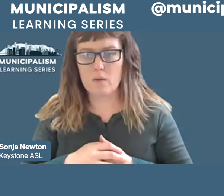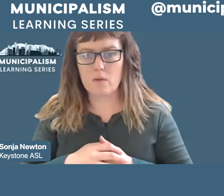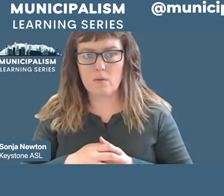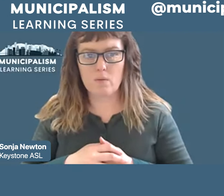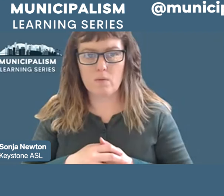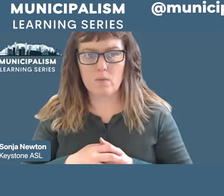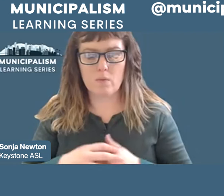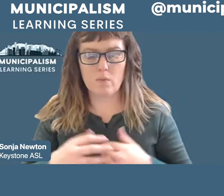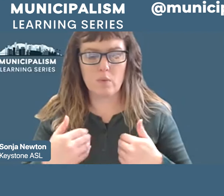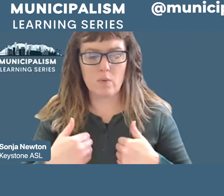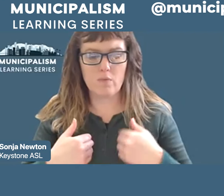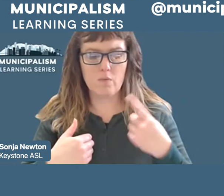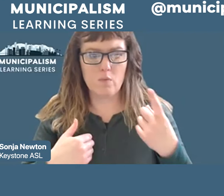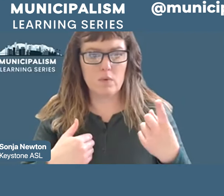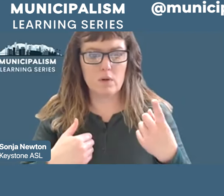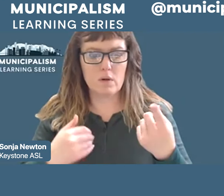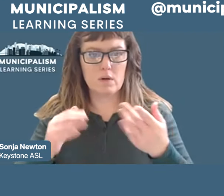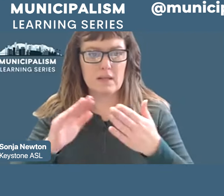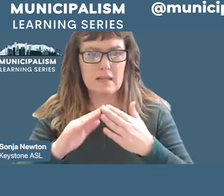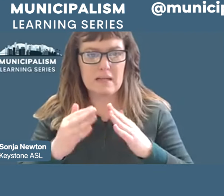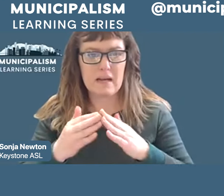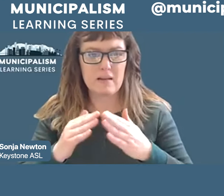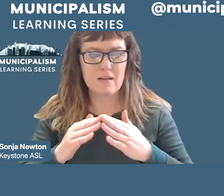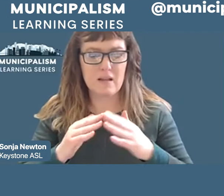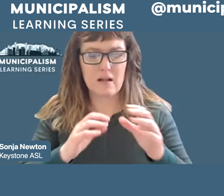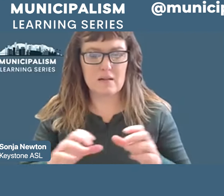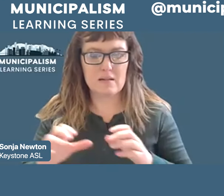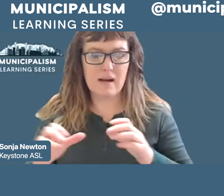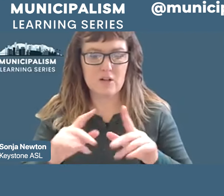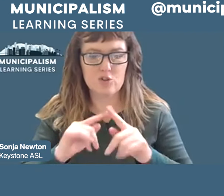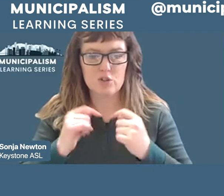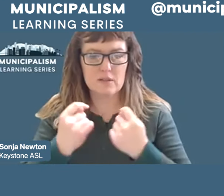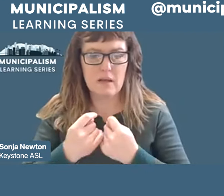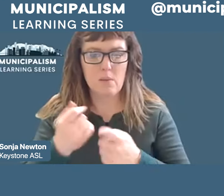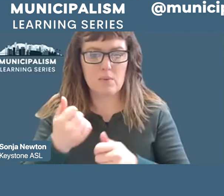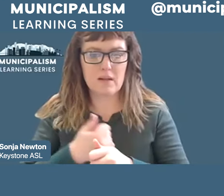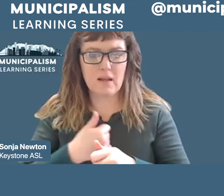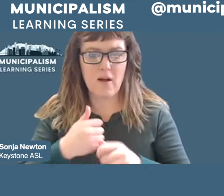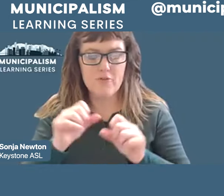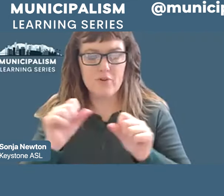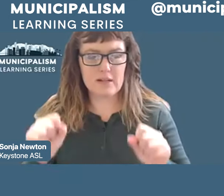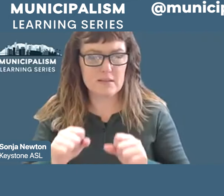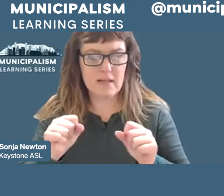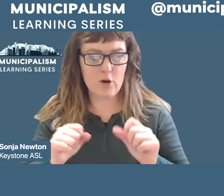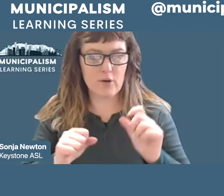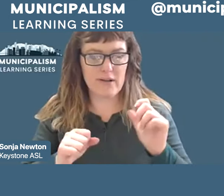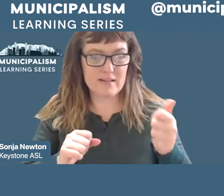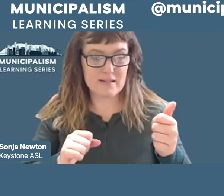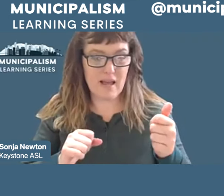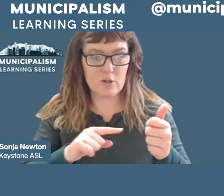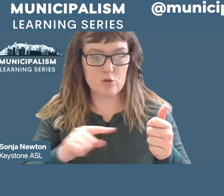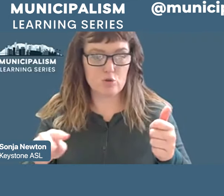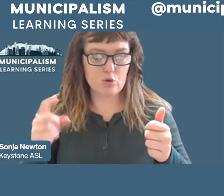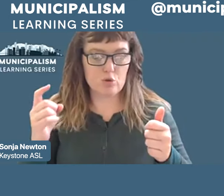and it's volunteers that meet every Saturday from 10 a.m. to noon to go over